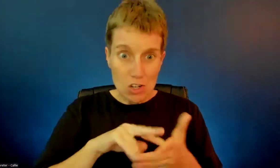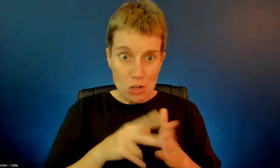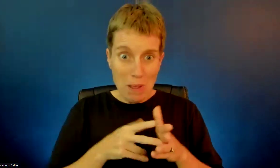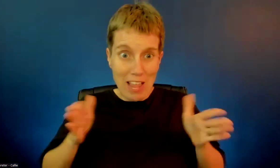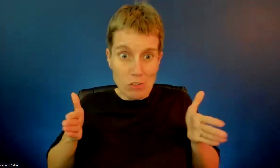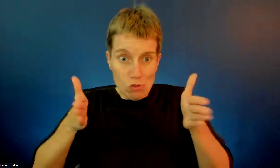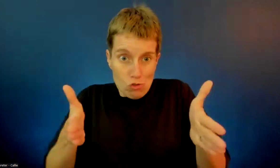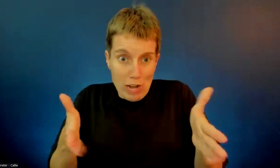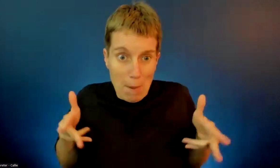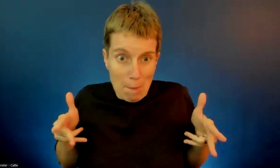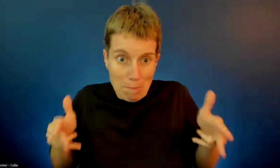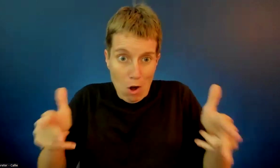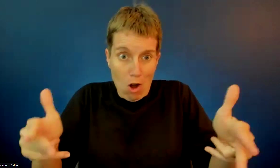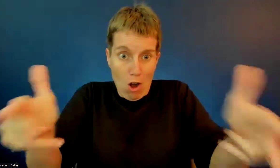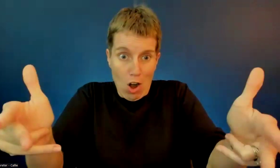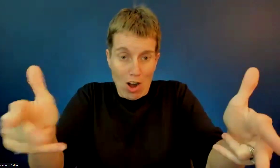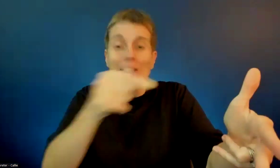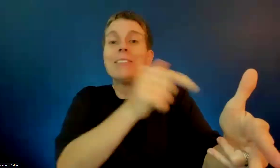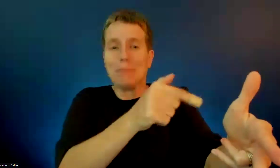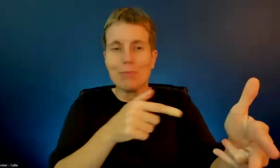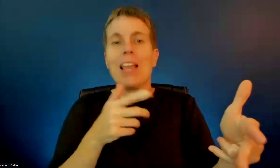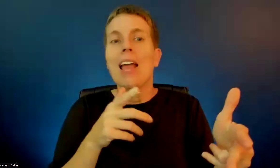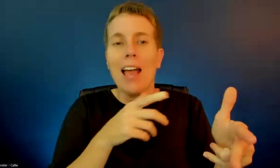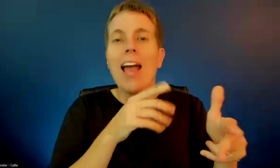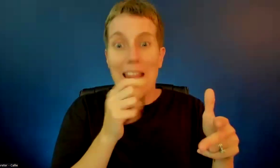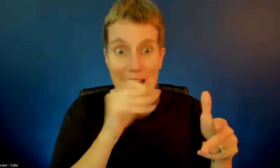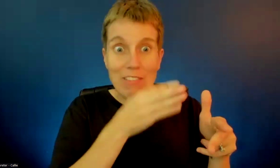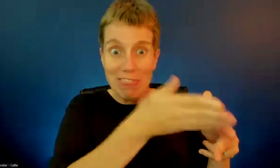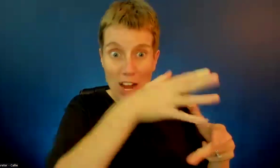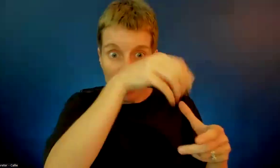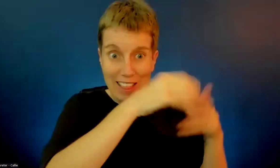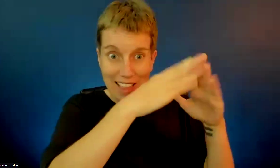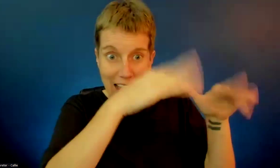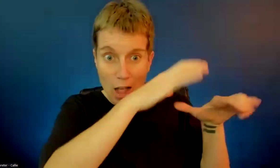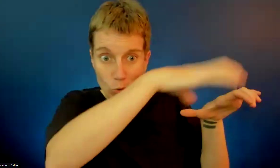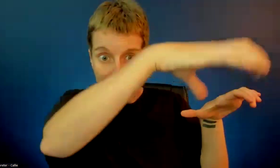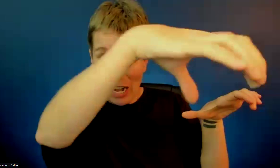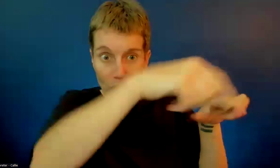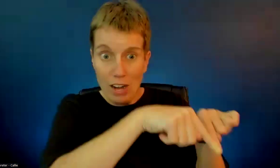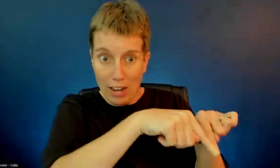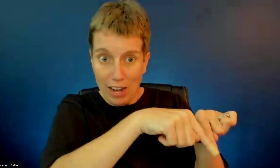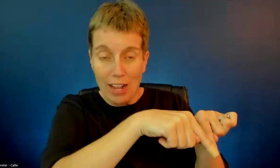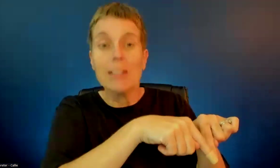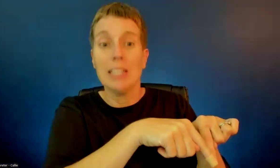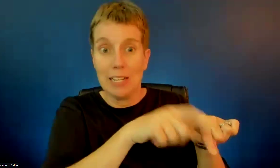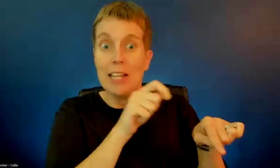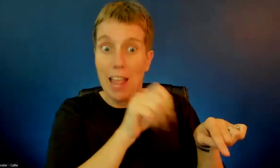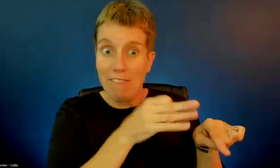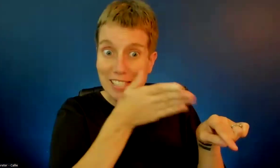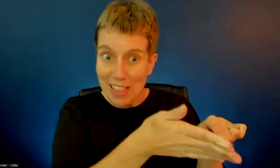Yeah. It was there because somebody requested it. Okay. And if it were empty, you could use it.